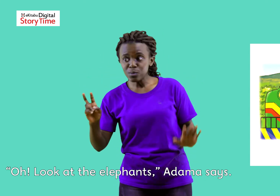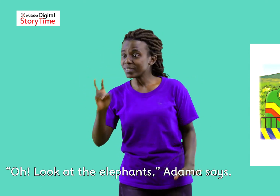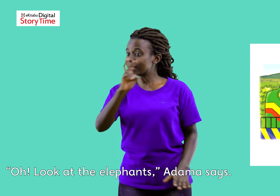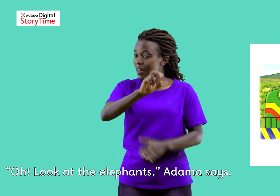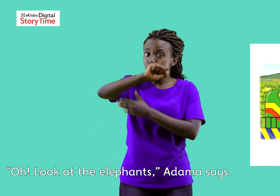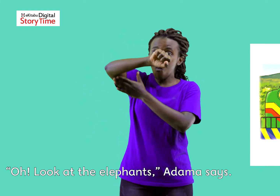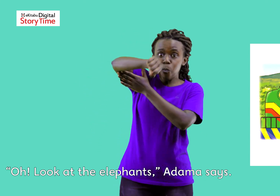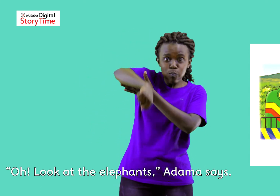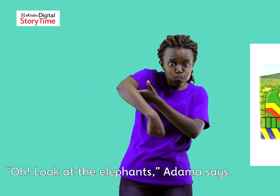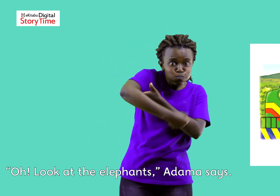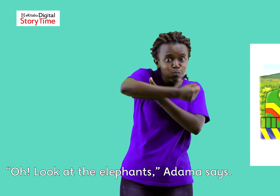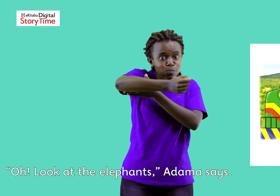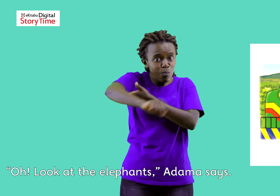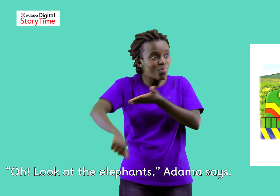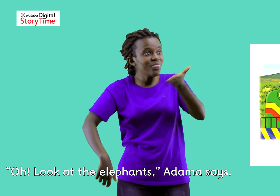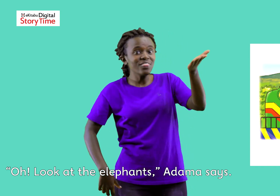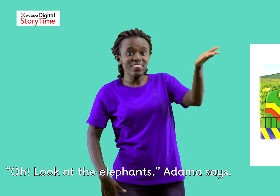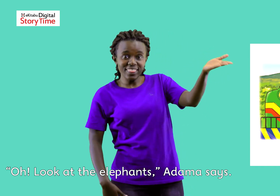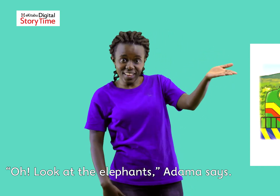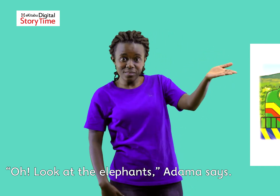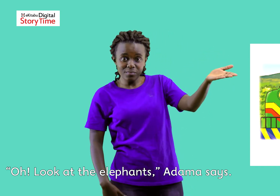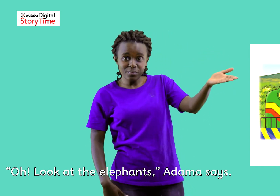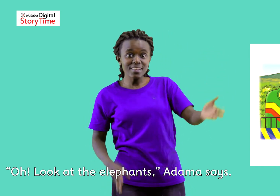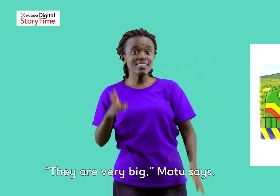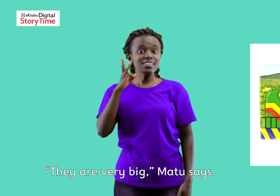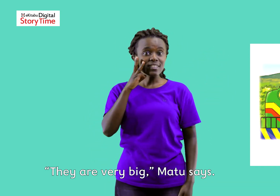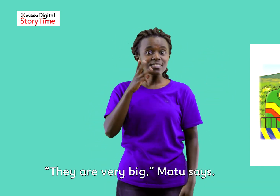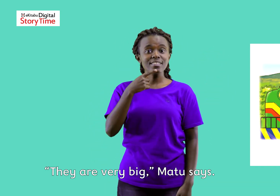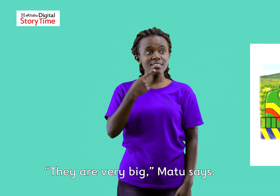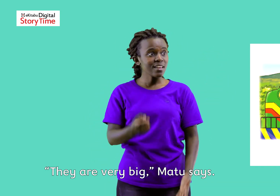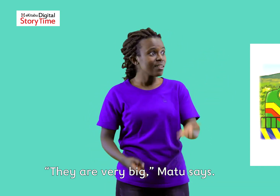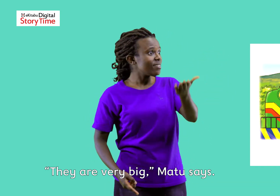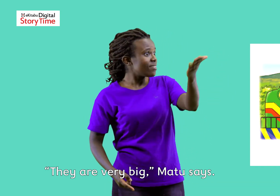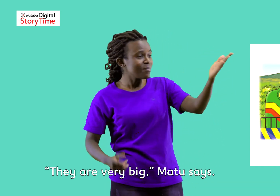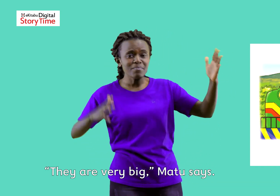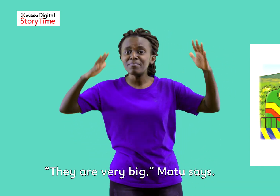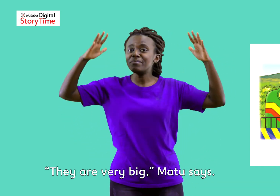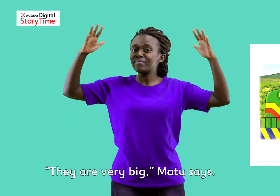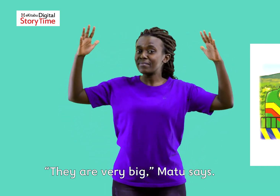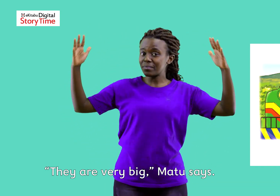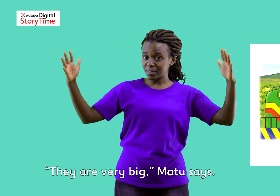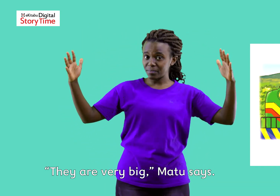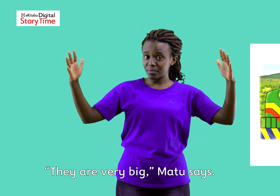Oh, look at the elephants, Adama says. They are very big, Matu says.